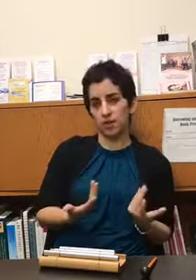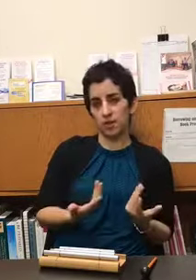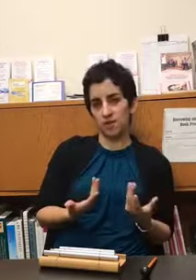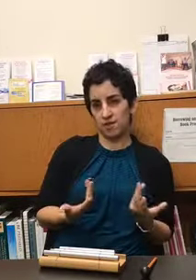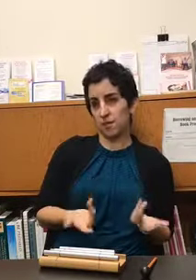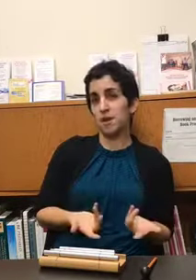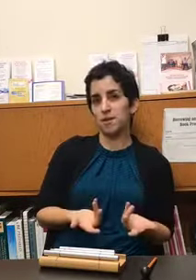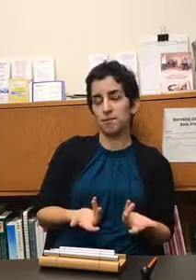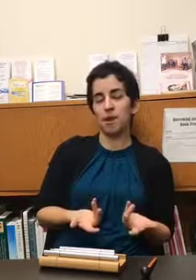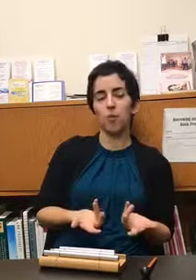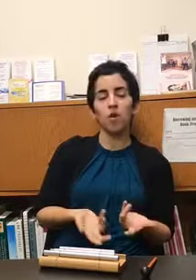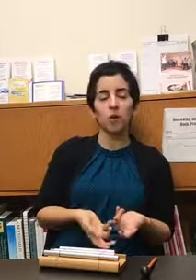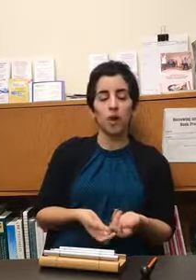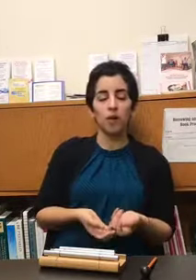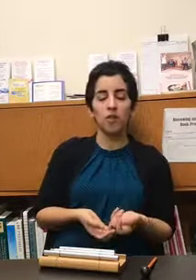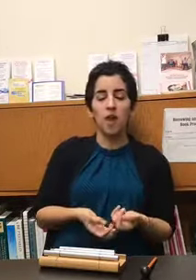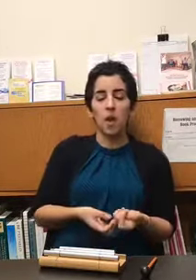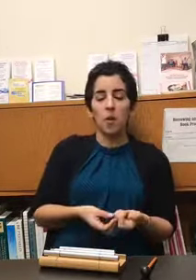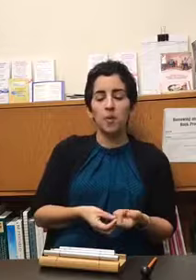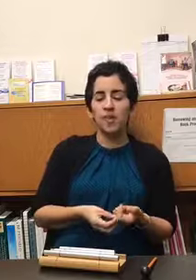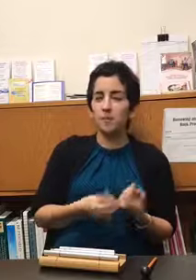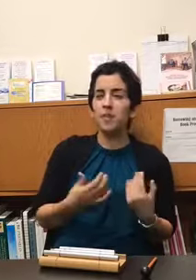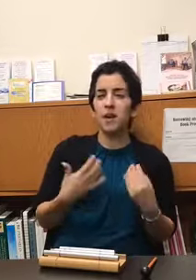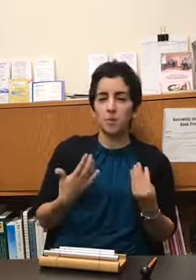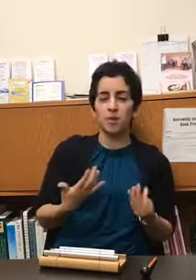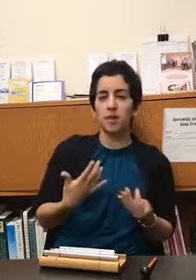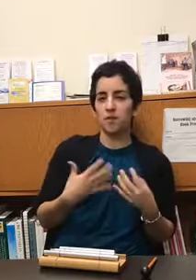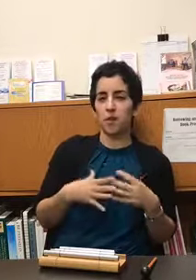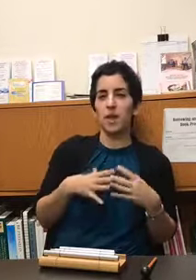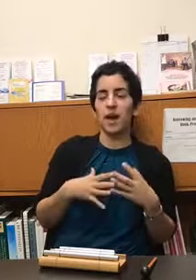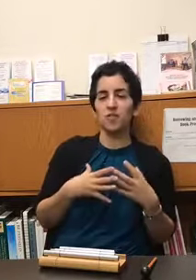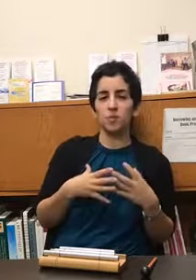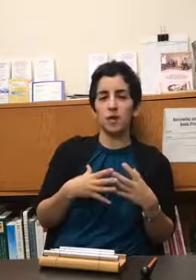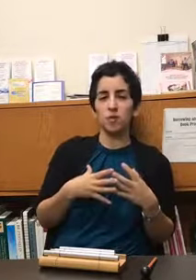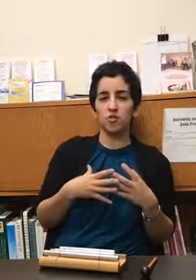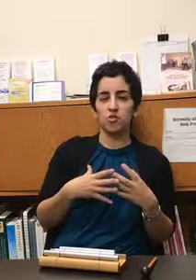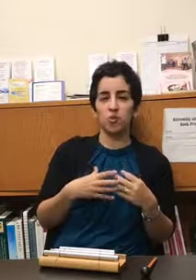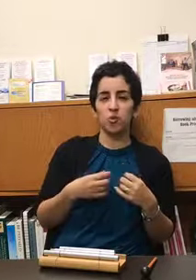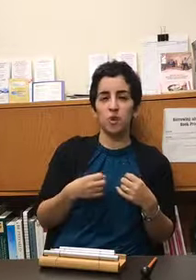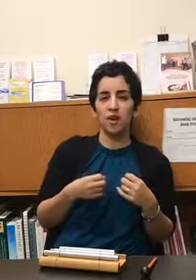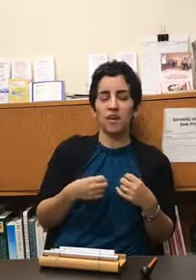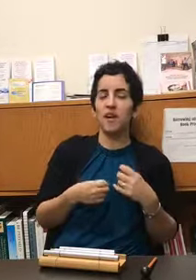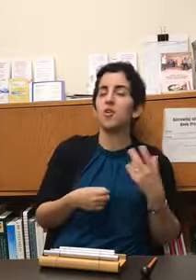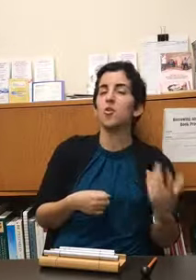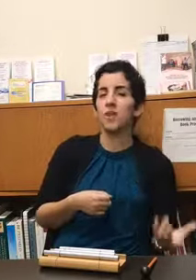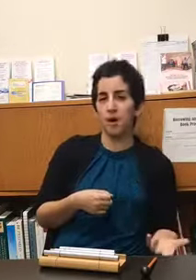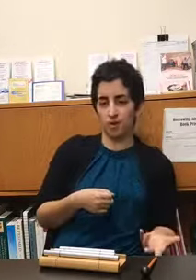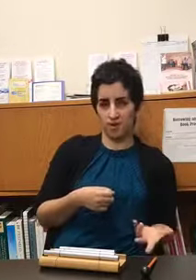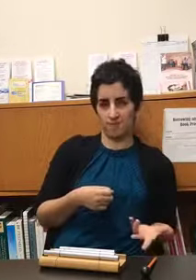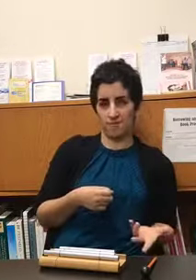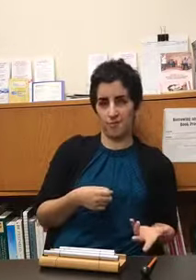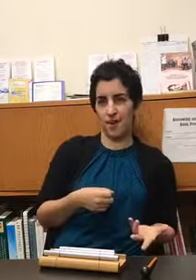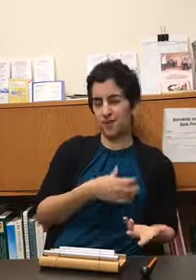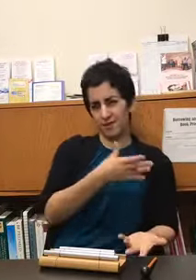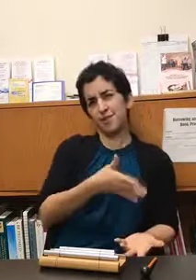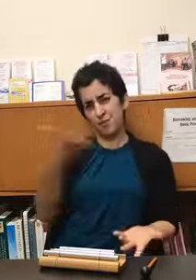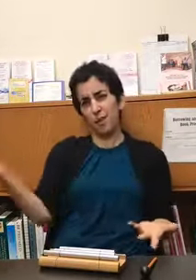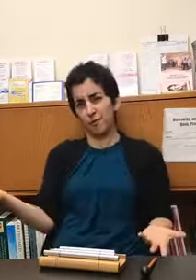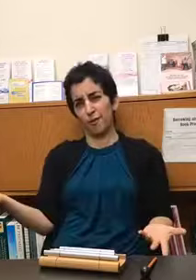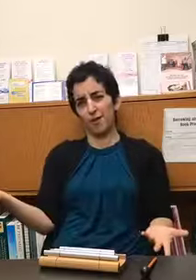given the medium that i work with but it's something that i believe that we have to be able to not know the outcome right there's there's a metaphor there